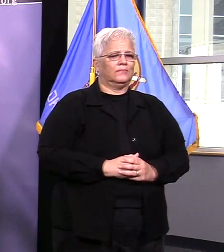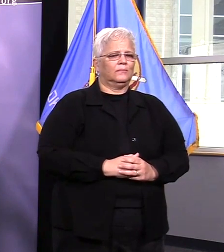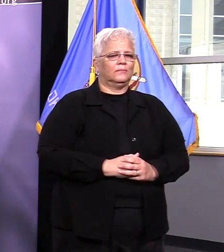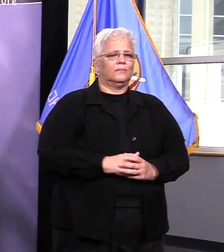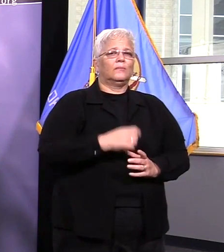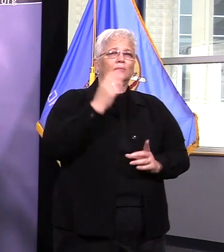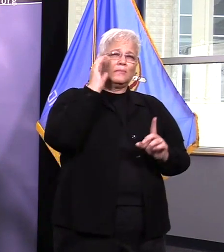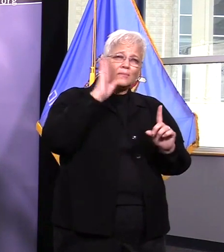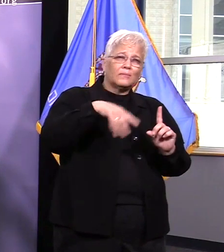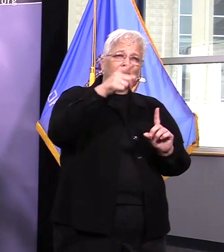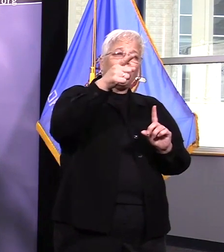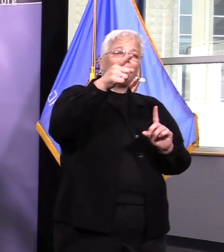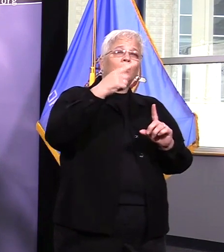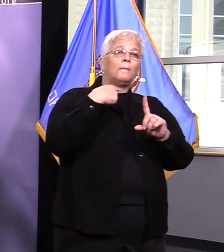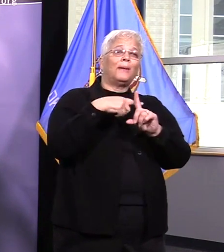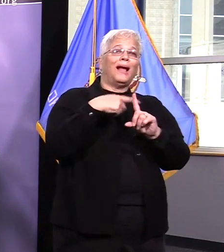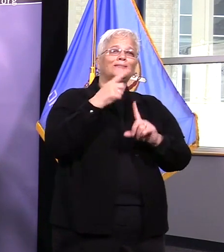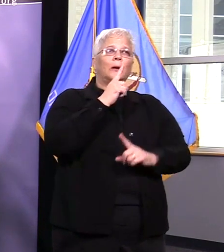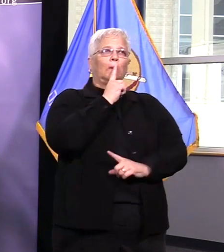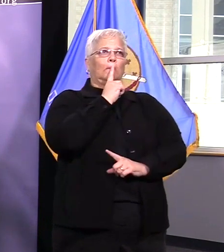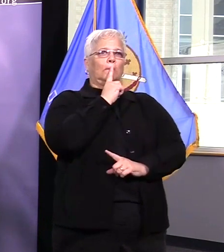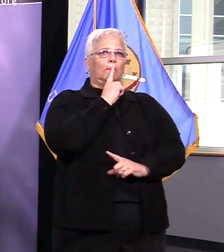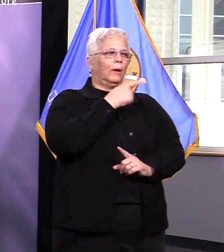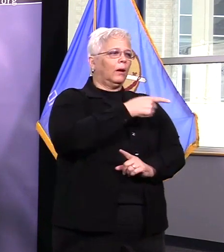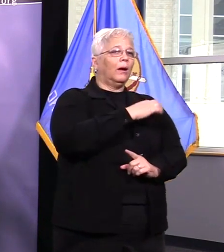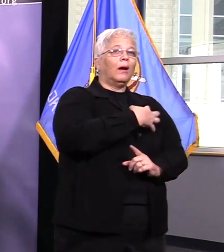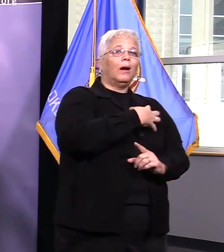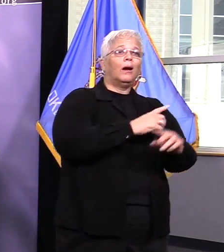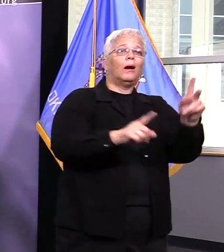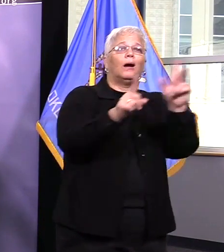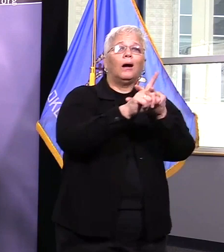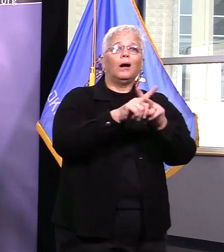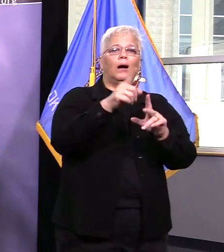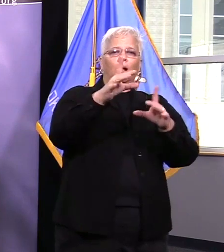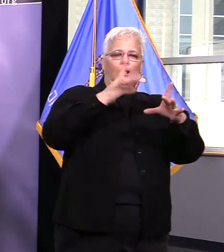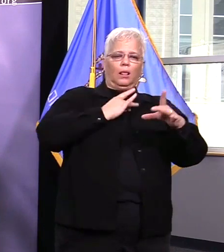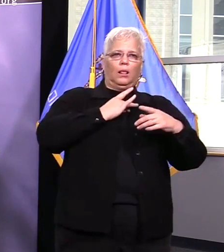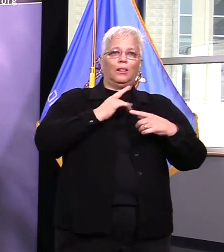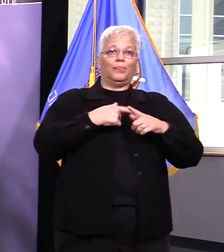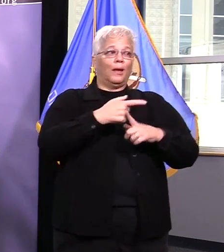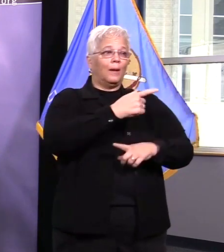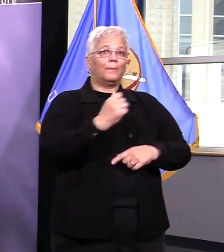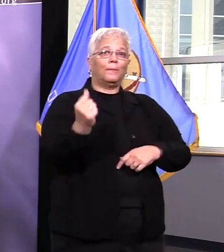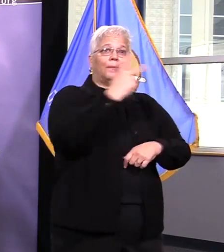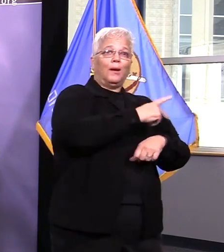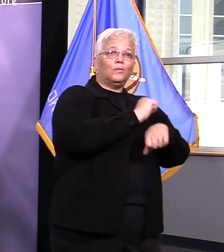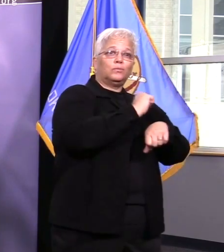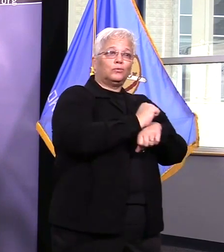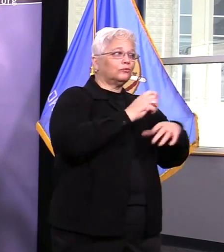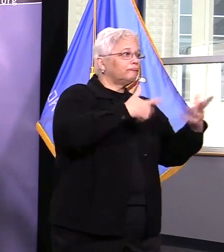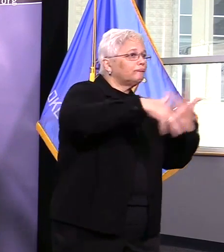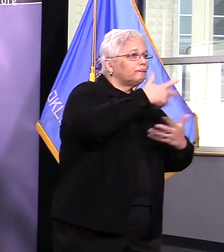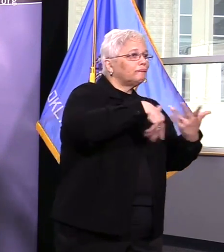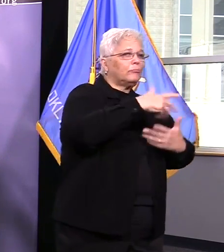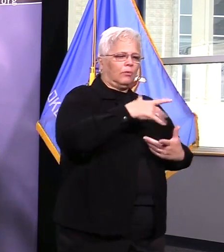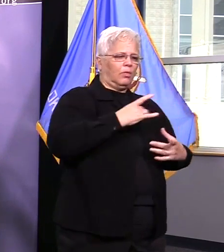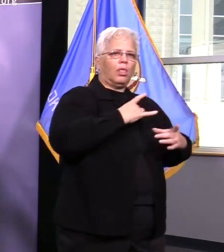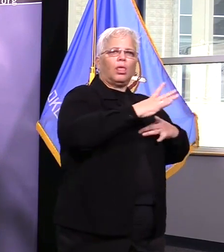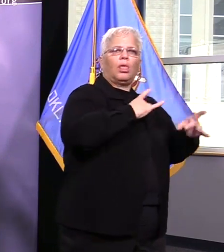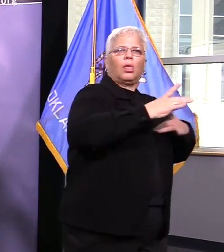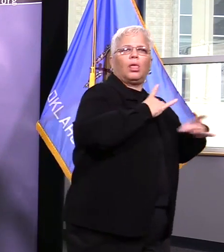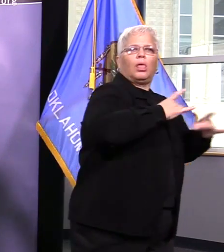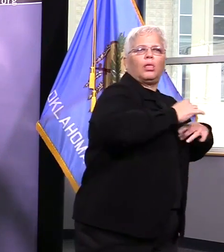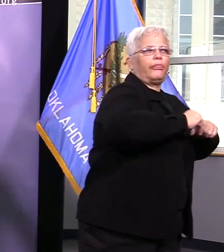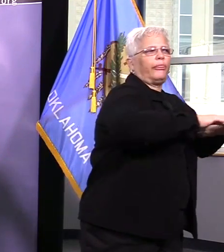work activities the tulsa county dispatching continues working as normal however